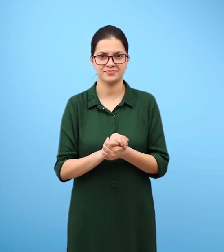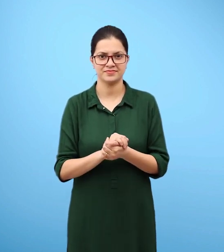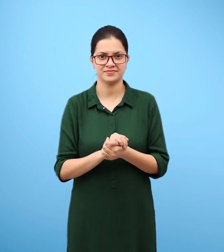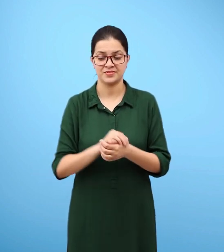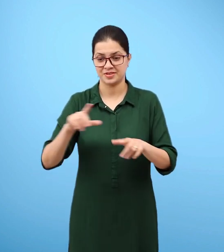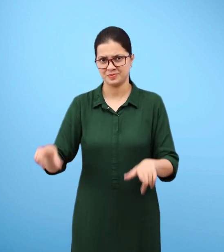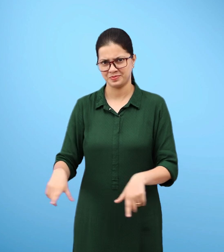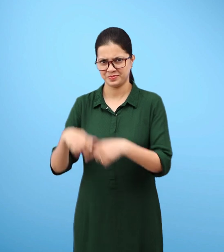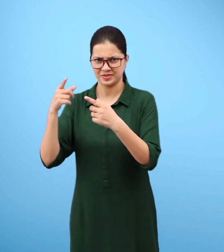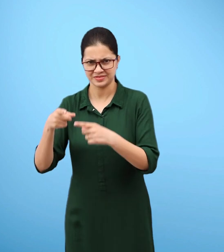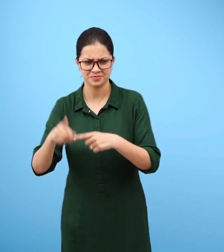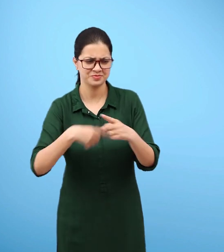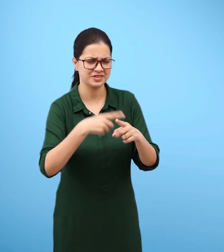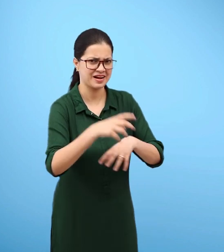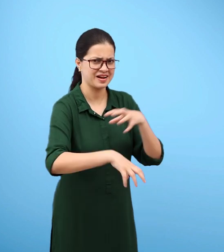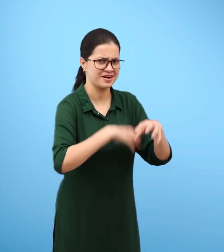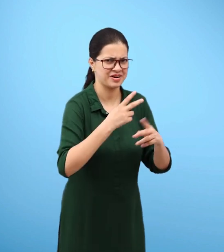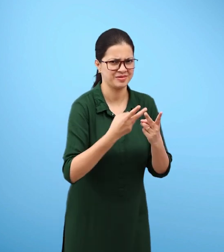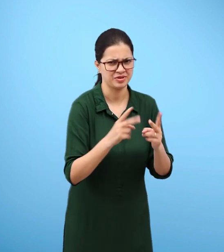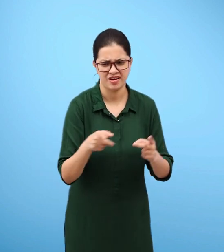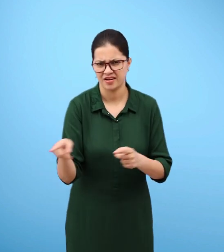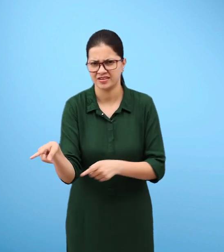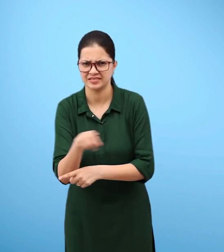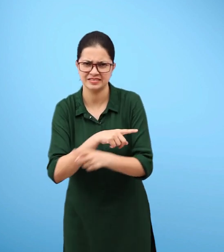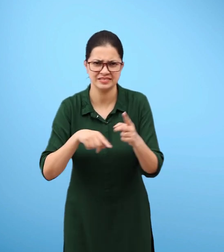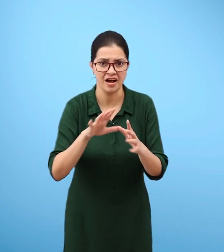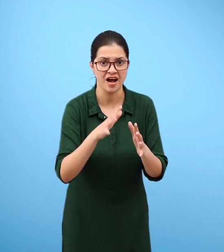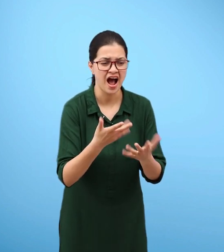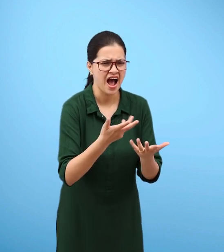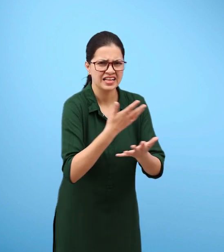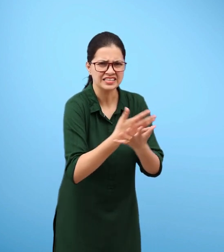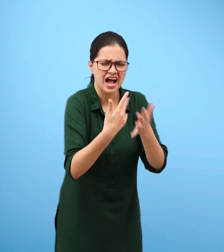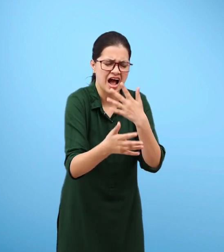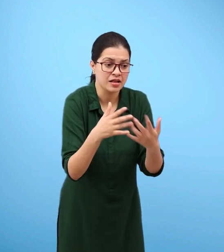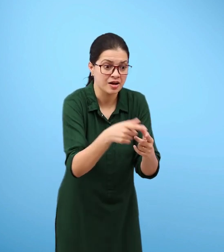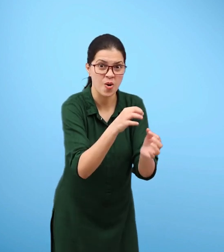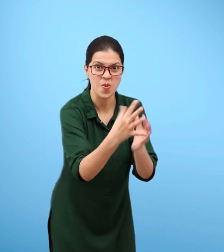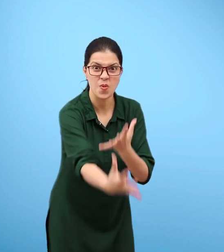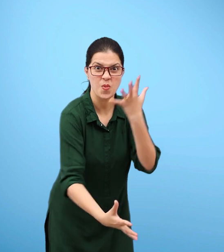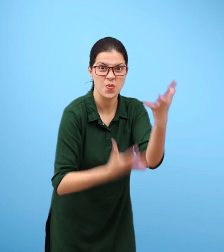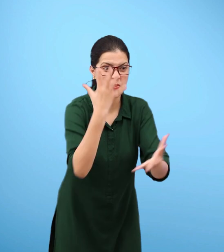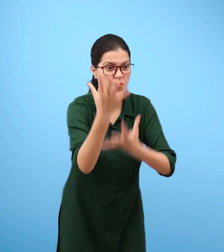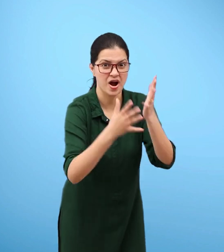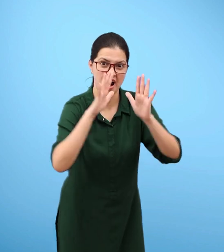Plants and animals consume oxygen for respiration and produce carbon dioxide.